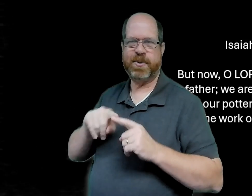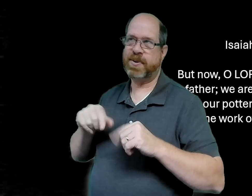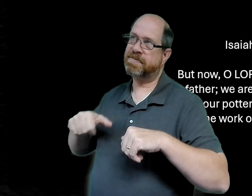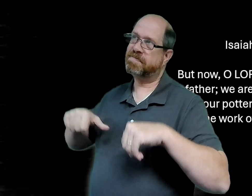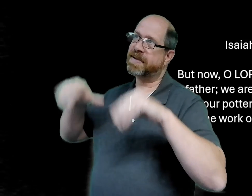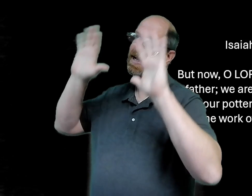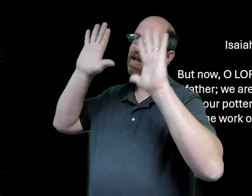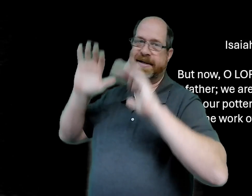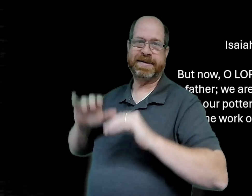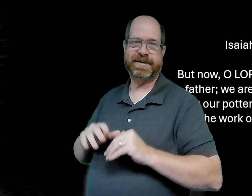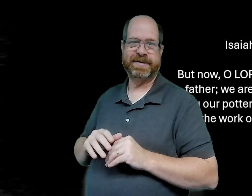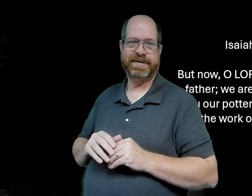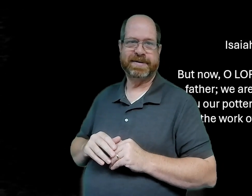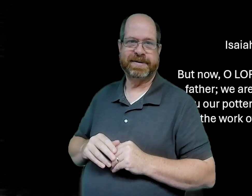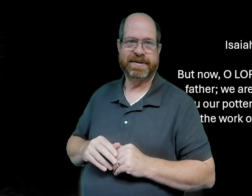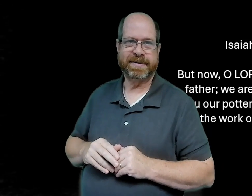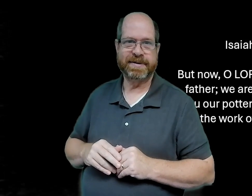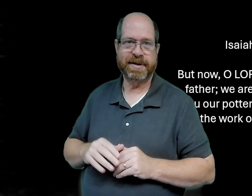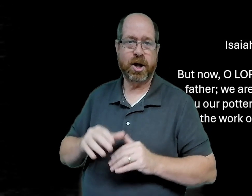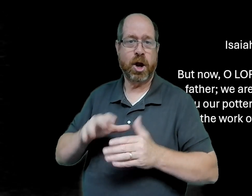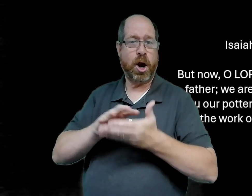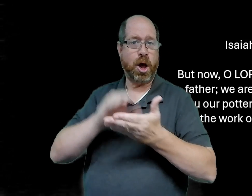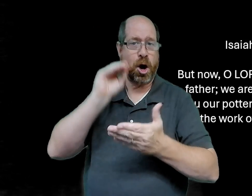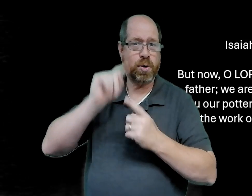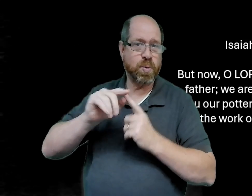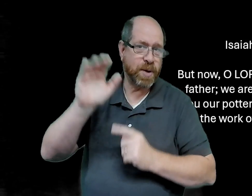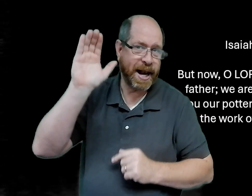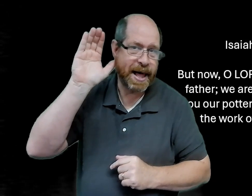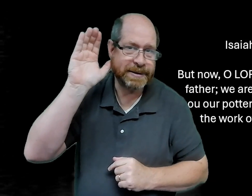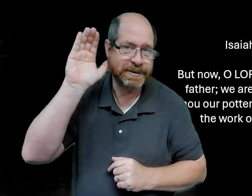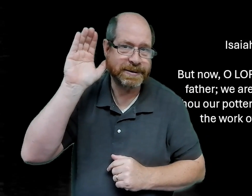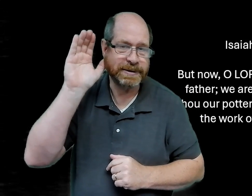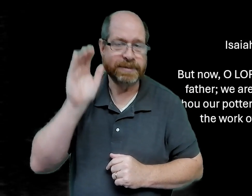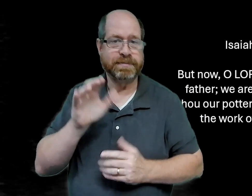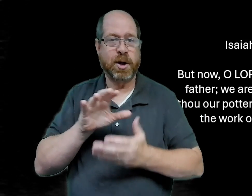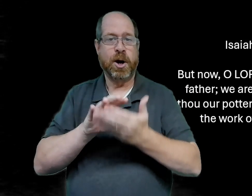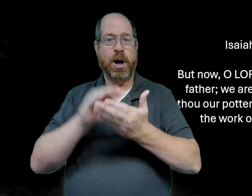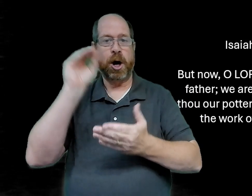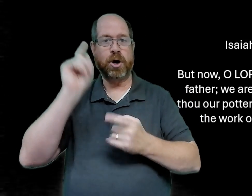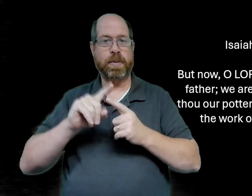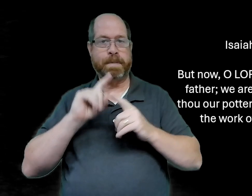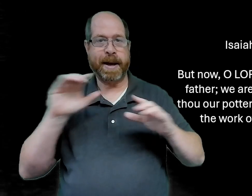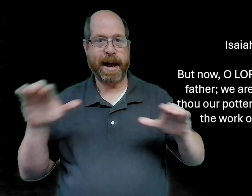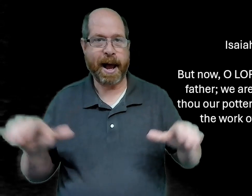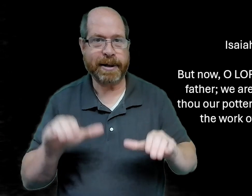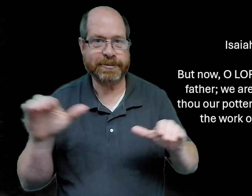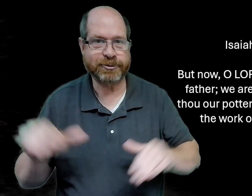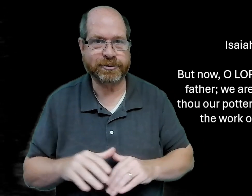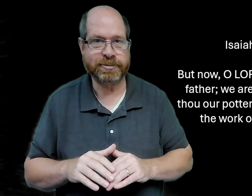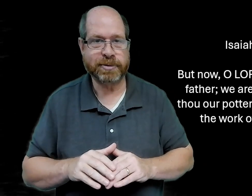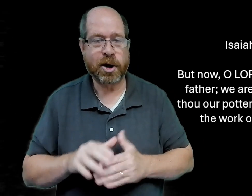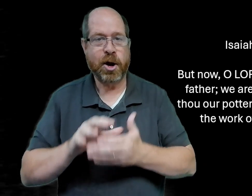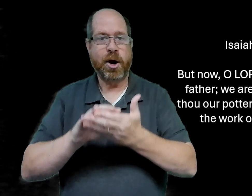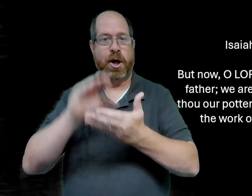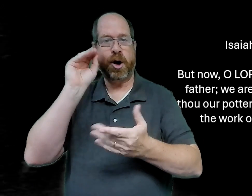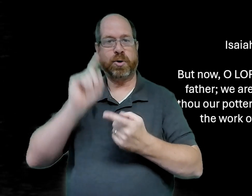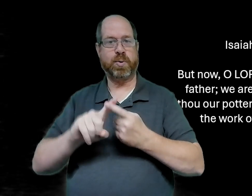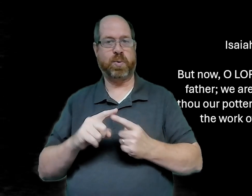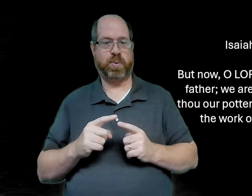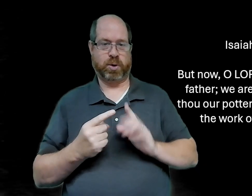because we need to be humble and sacrifice ourselves to god we need to listen to him and learn to do what